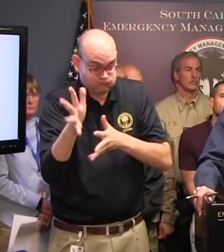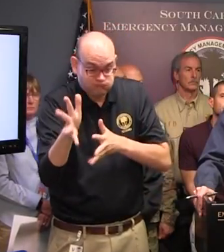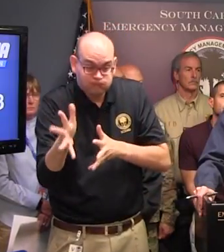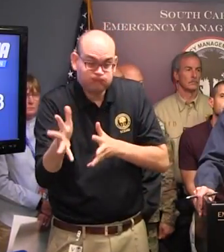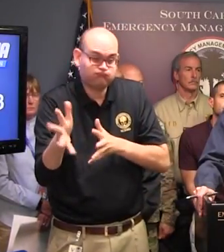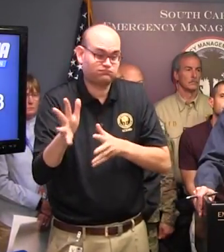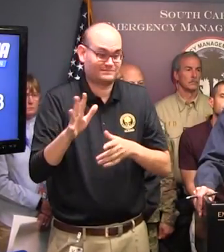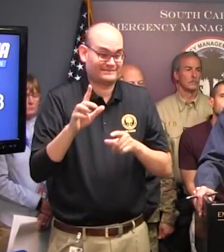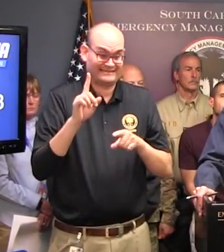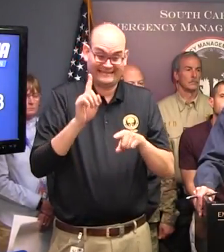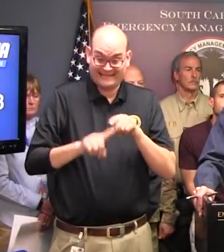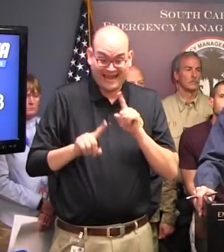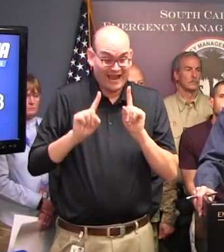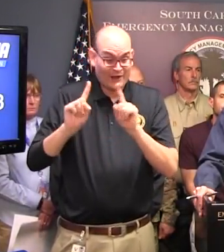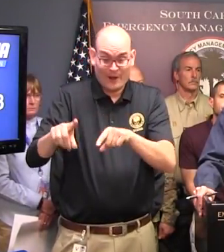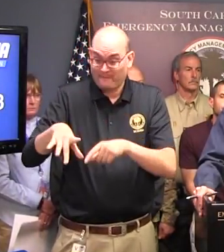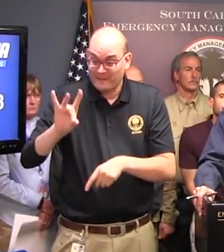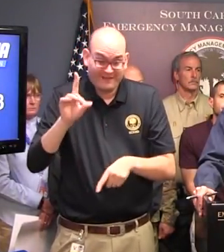your own.